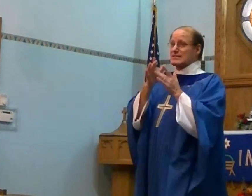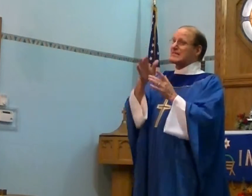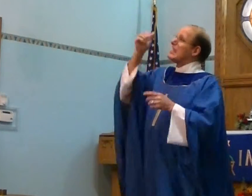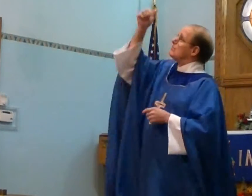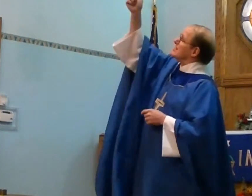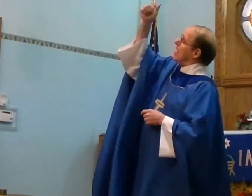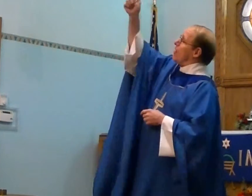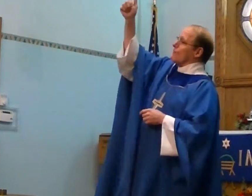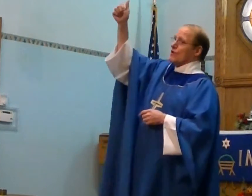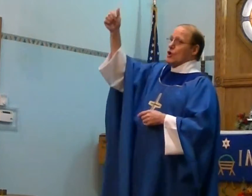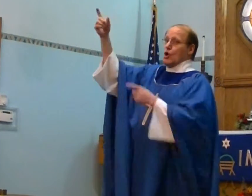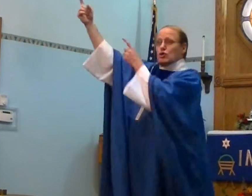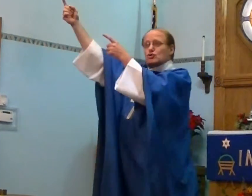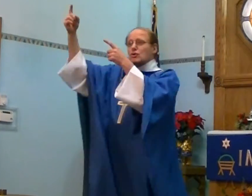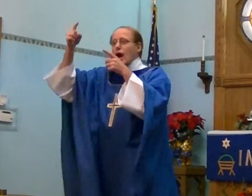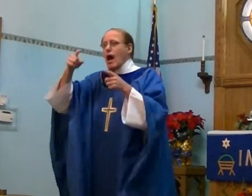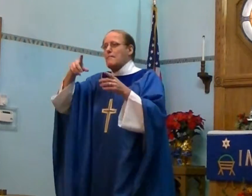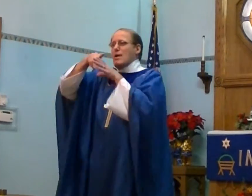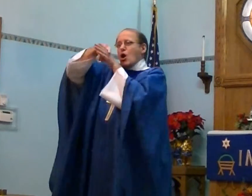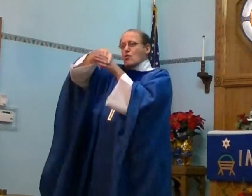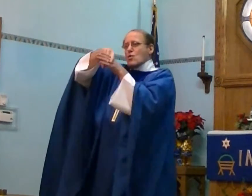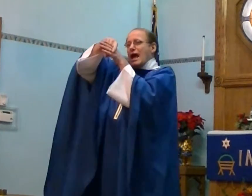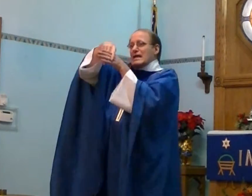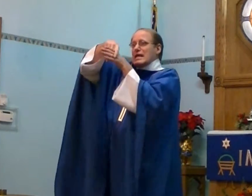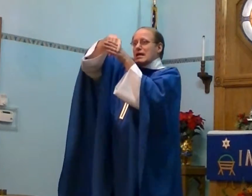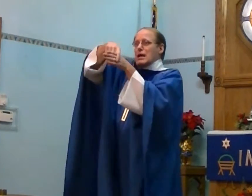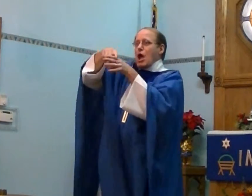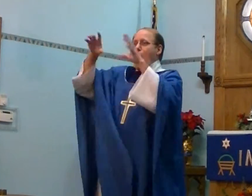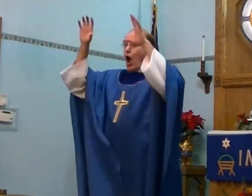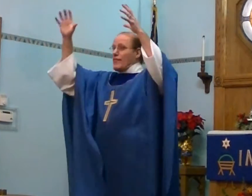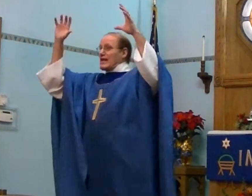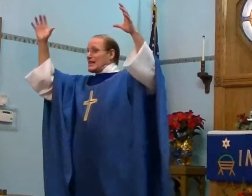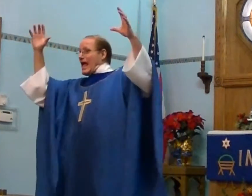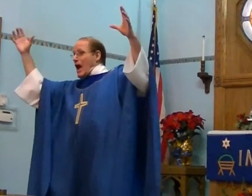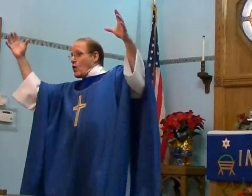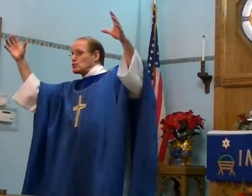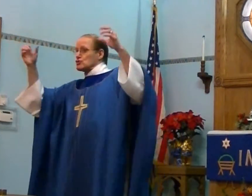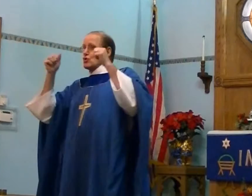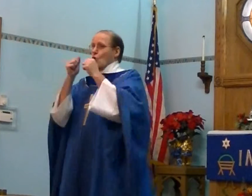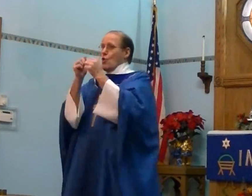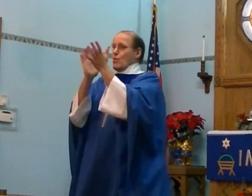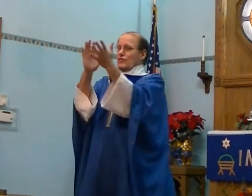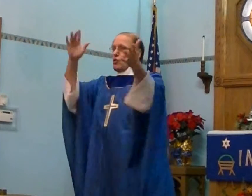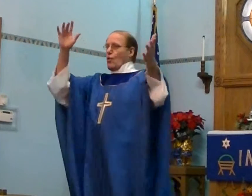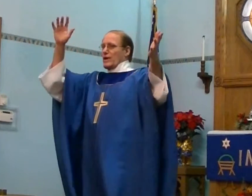himself to come riding on the clouds with glory.